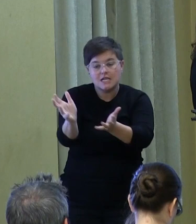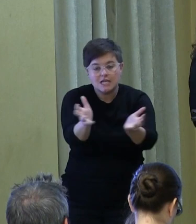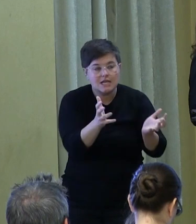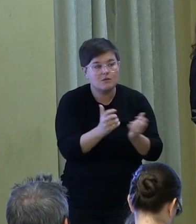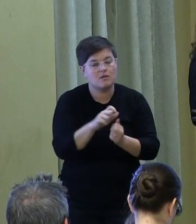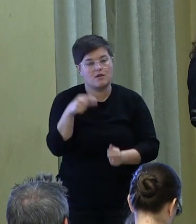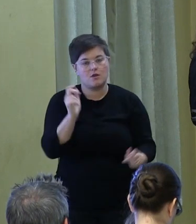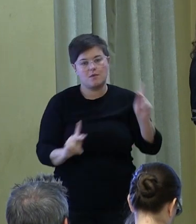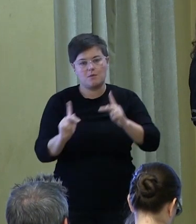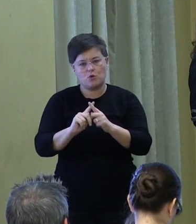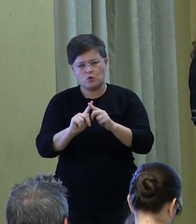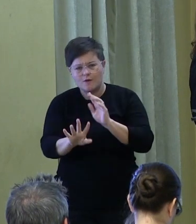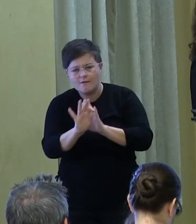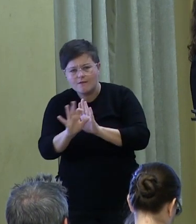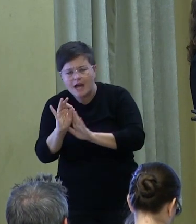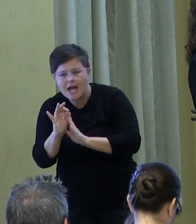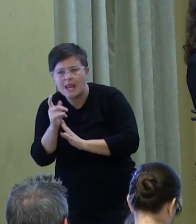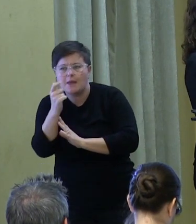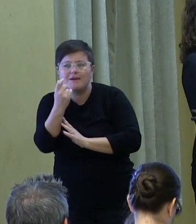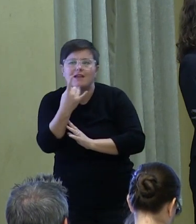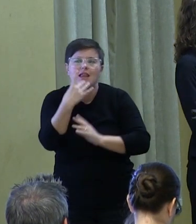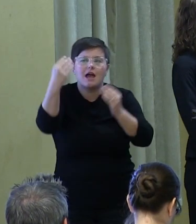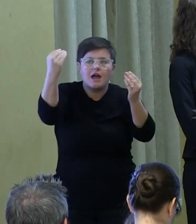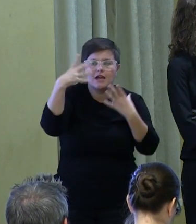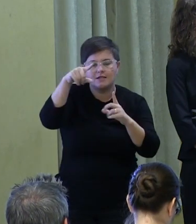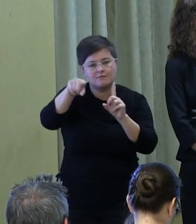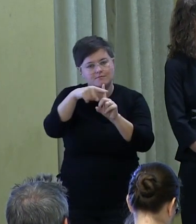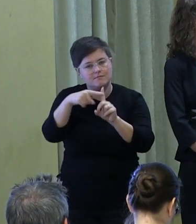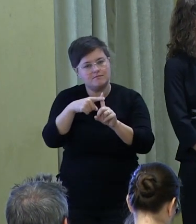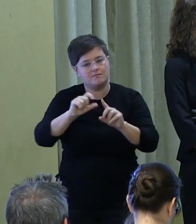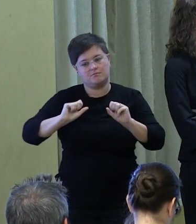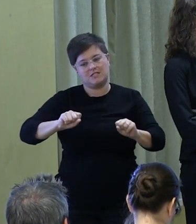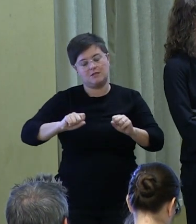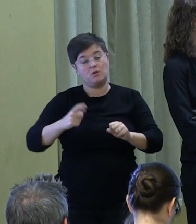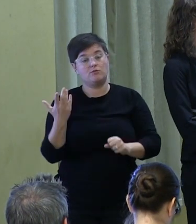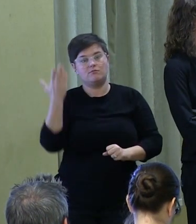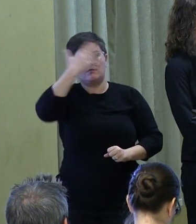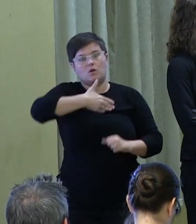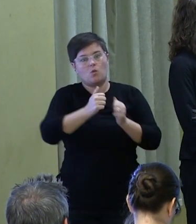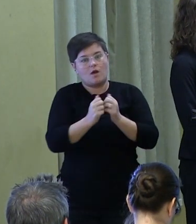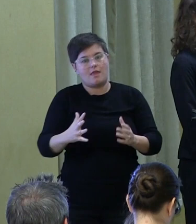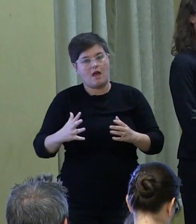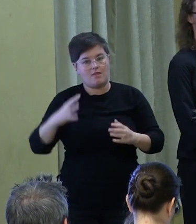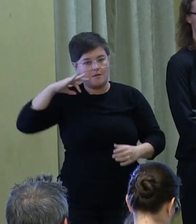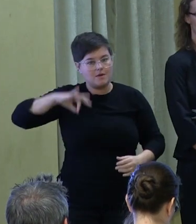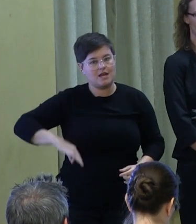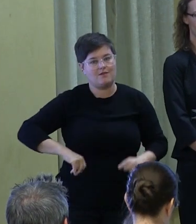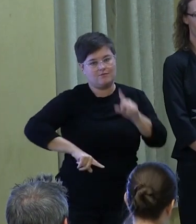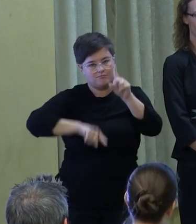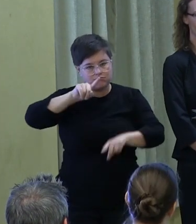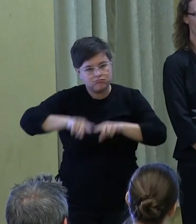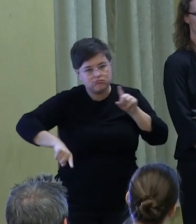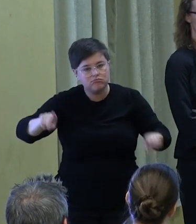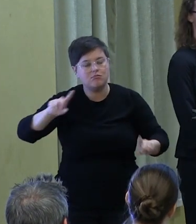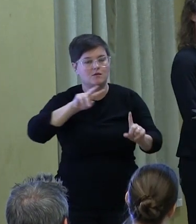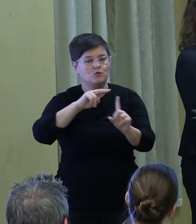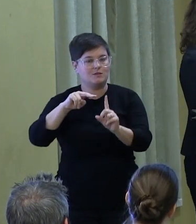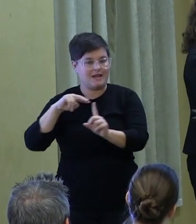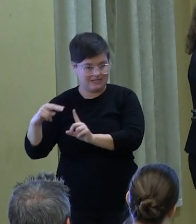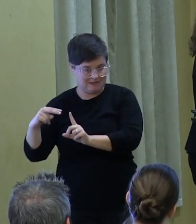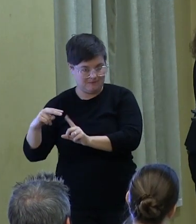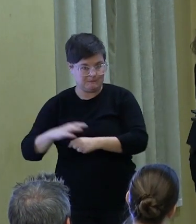to find pockets of light and possibility that would be invisible without the advantage of multiple distinct perspectives.